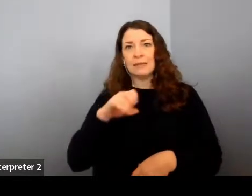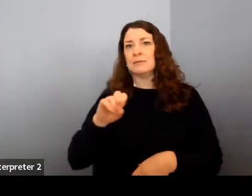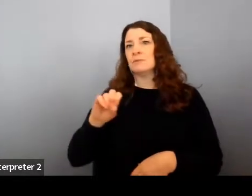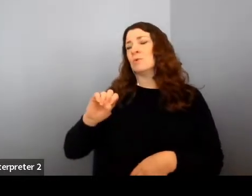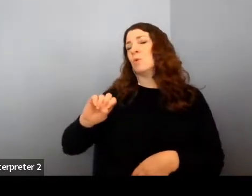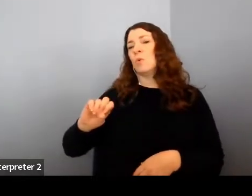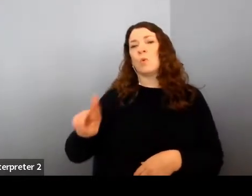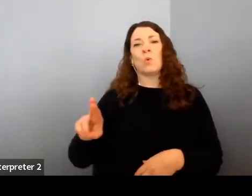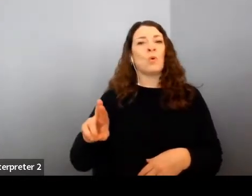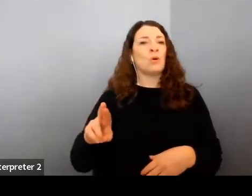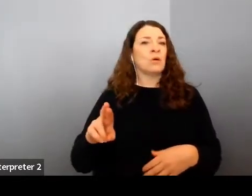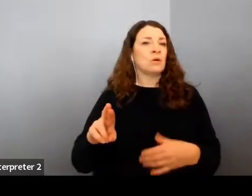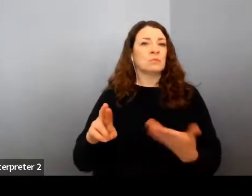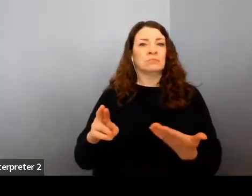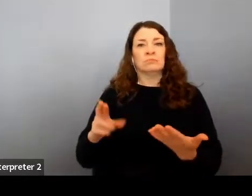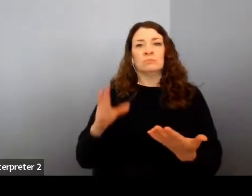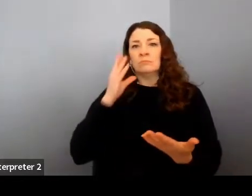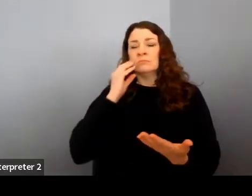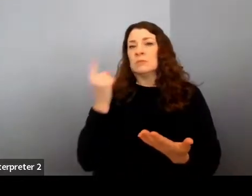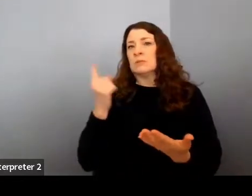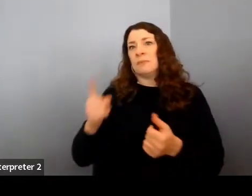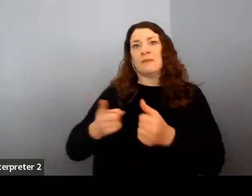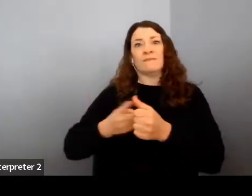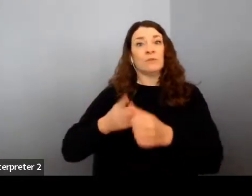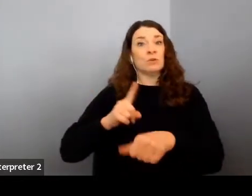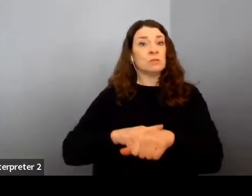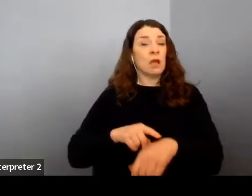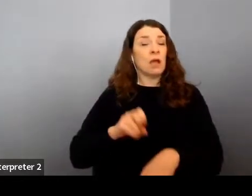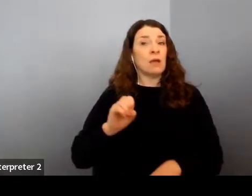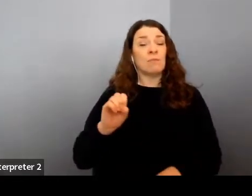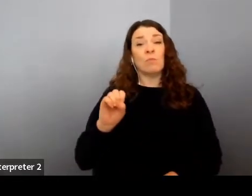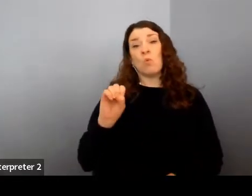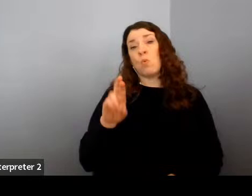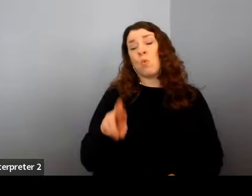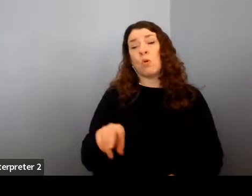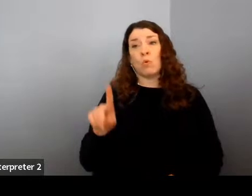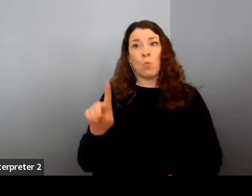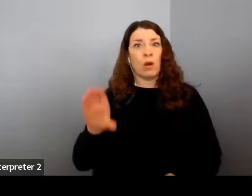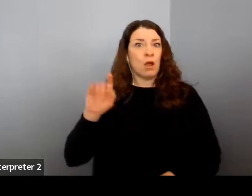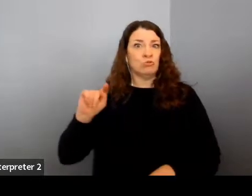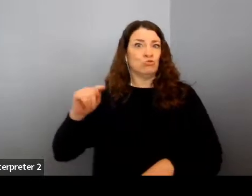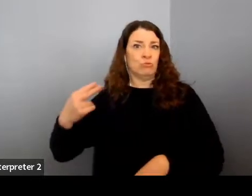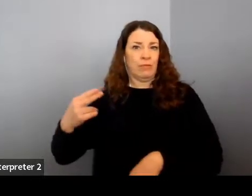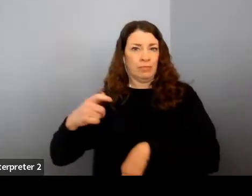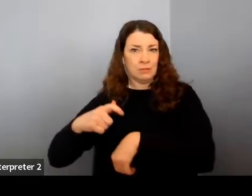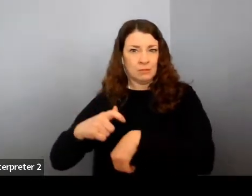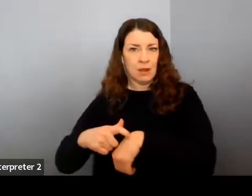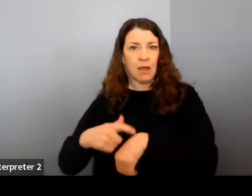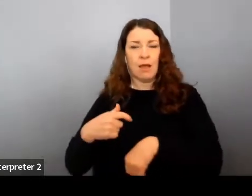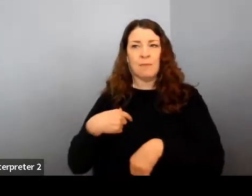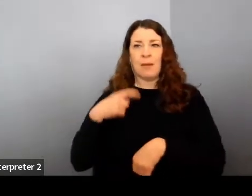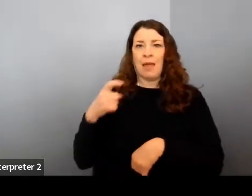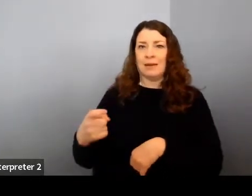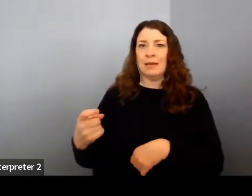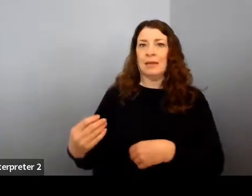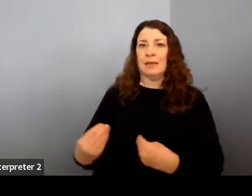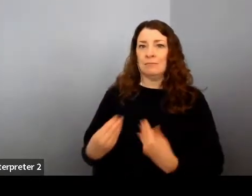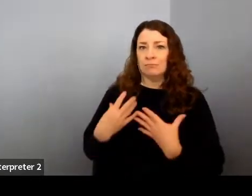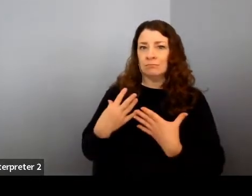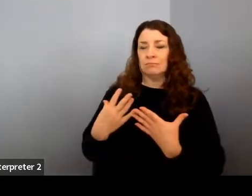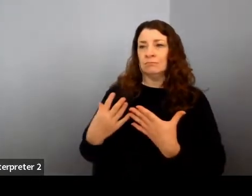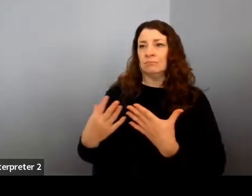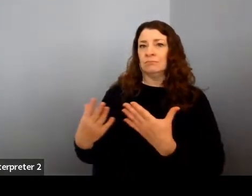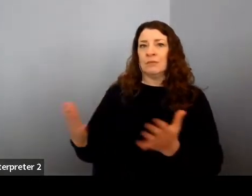time or for the hundredth time. If I feel like I need an extra dose of motivation or encouragement or direction